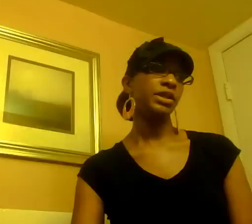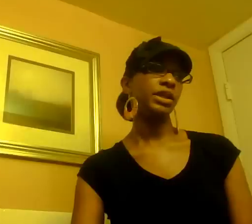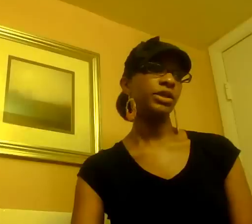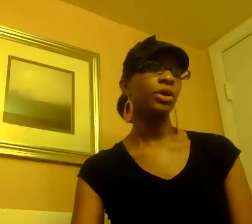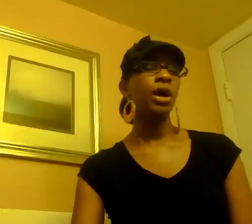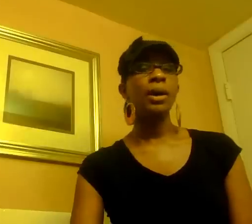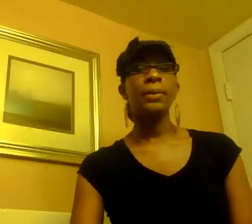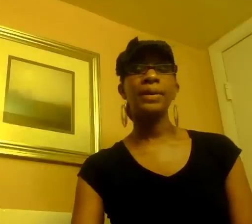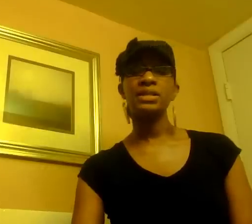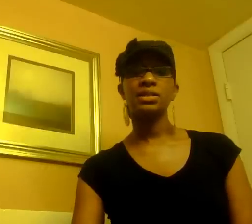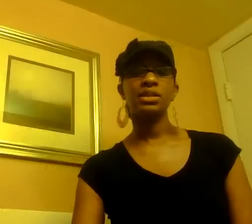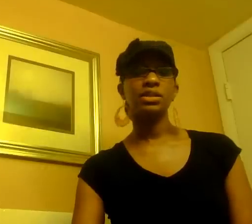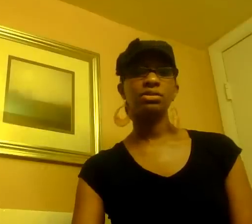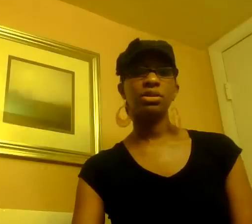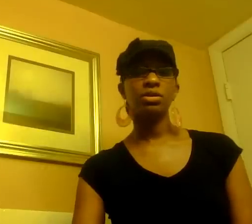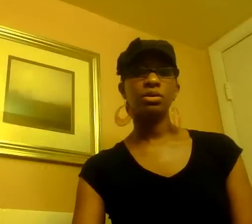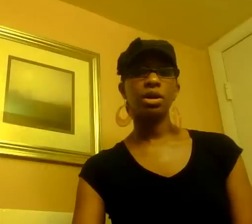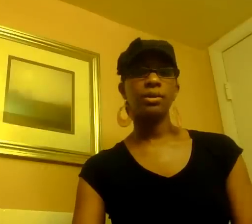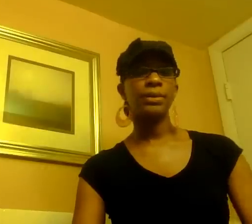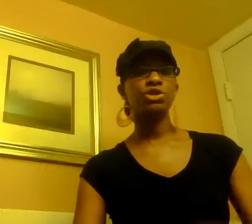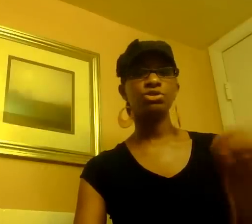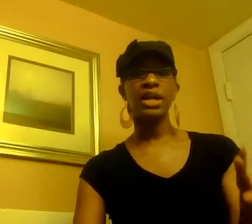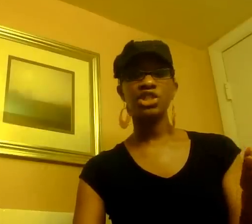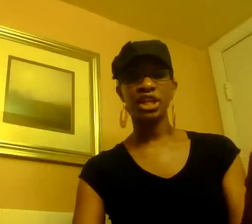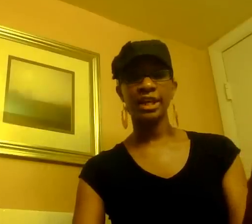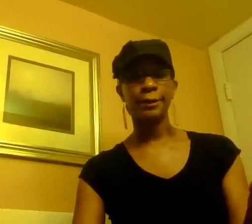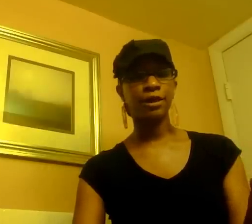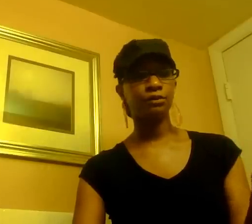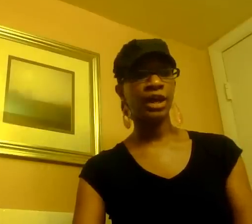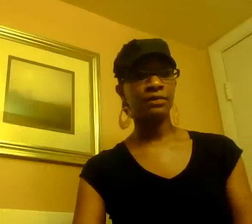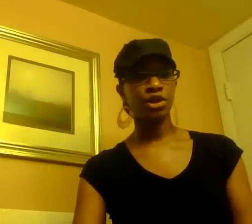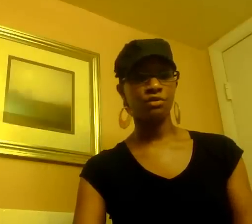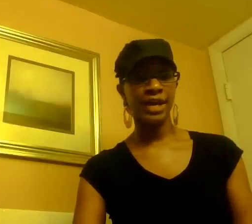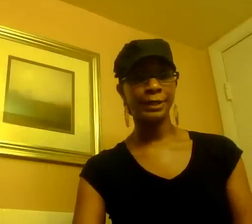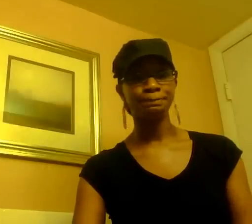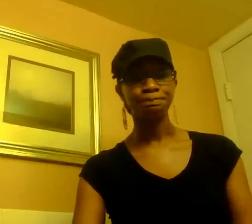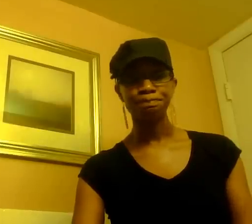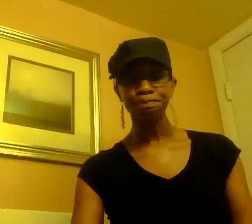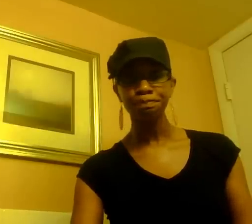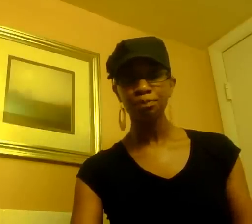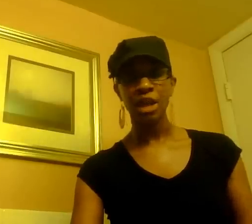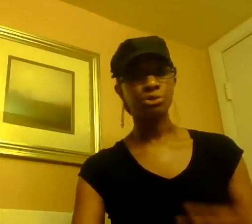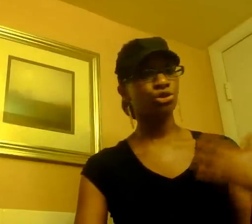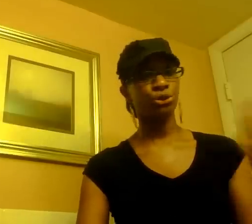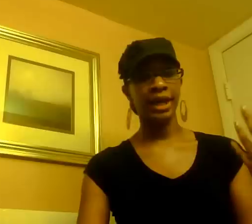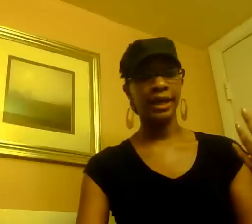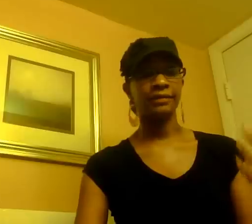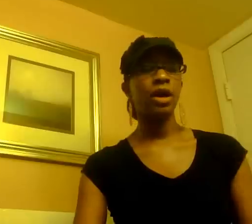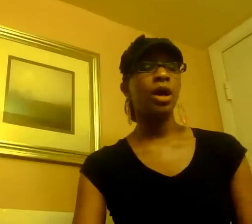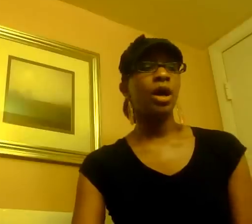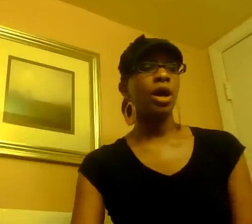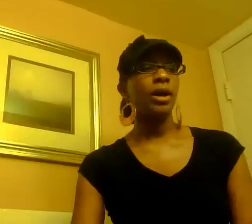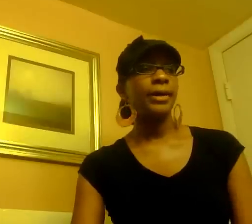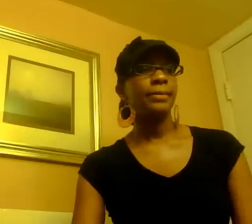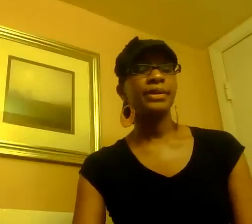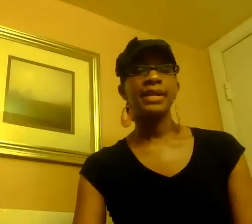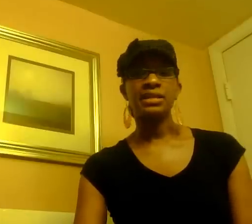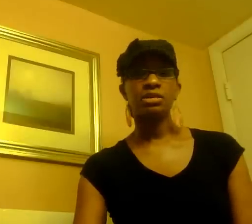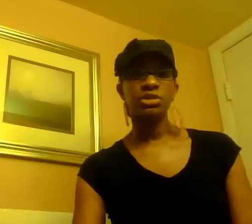video but basically you know um make sure you guys check it out if you haven't already i'm sure you have um but yes don't